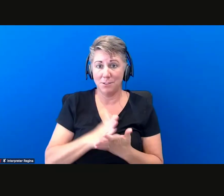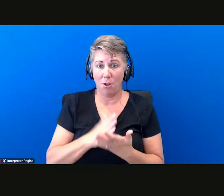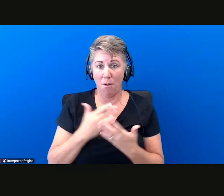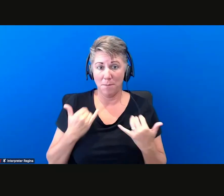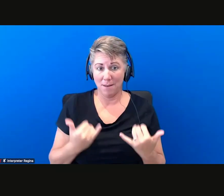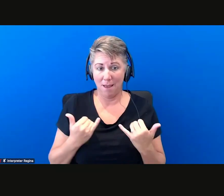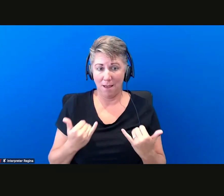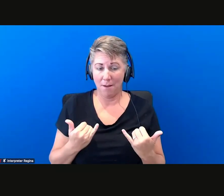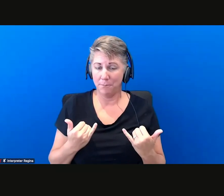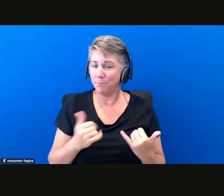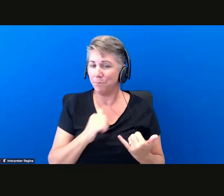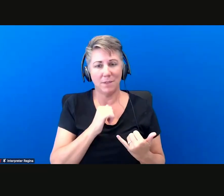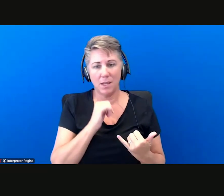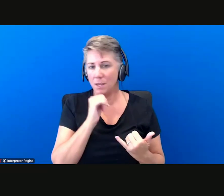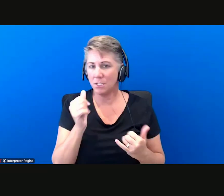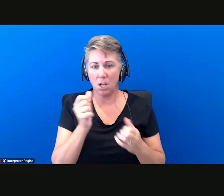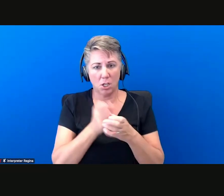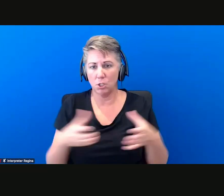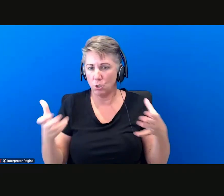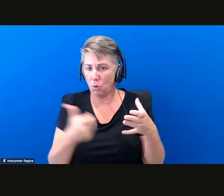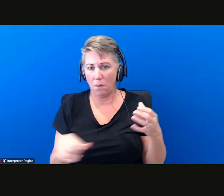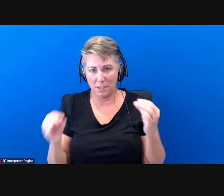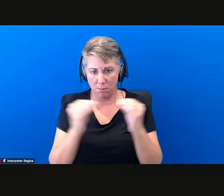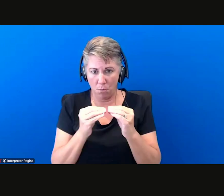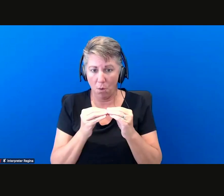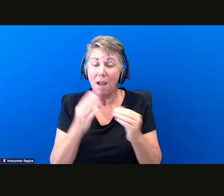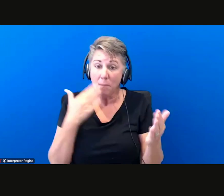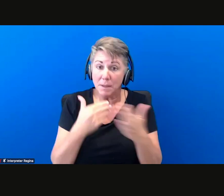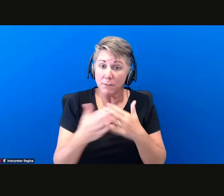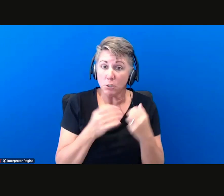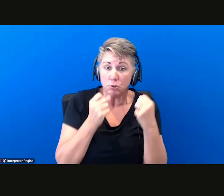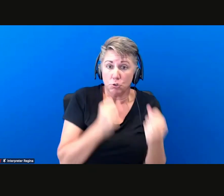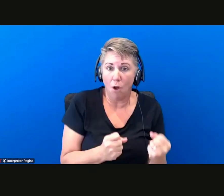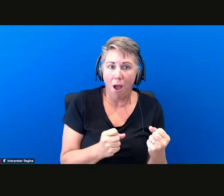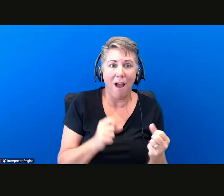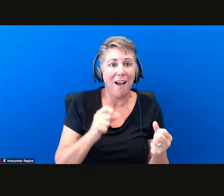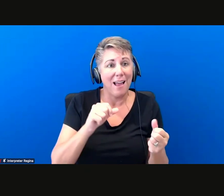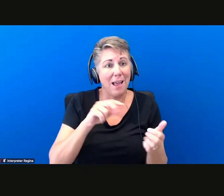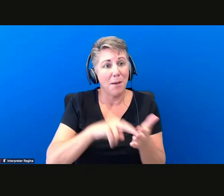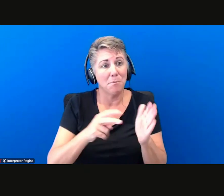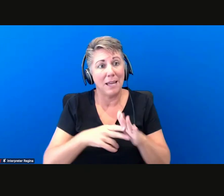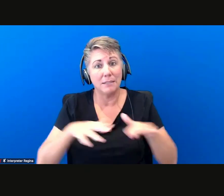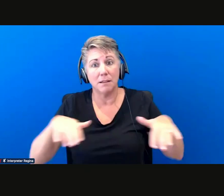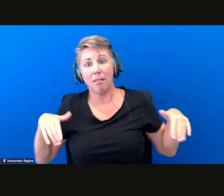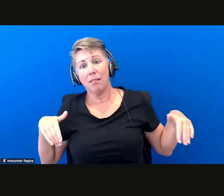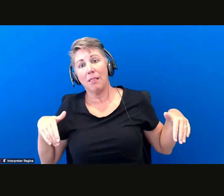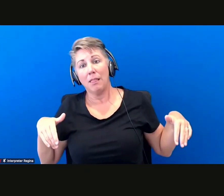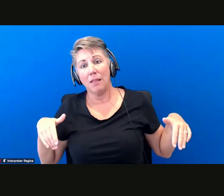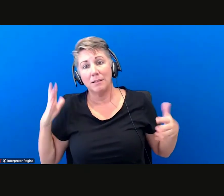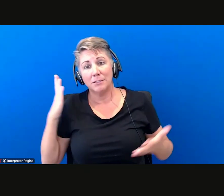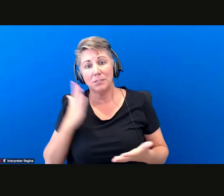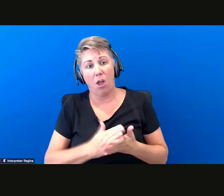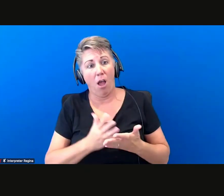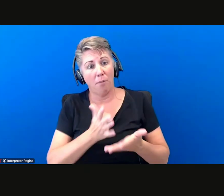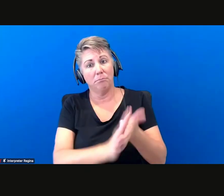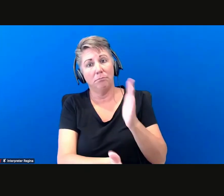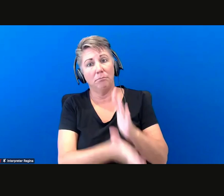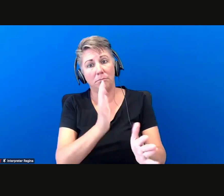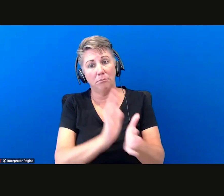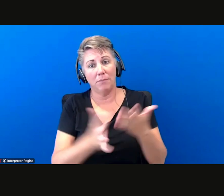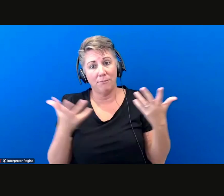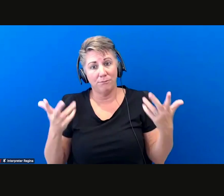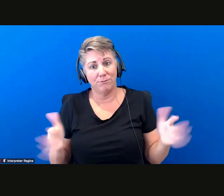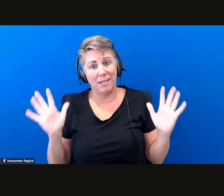grow anymore so i think even though we're strong now we shouldn't have this mindset that oh we did everything we could we just